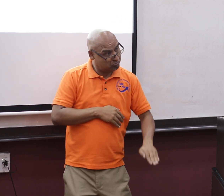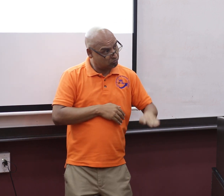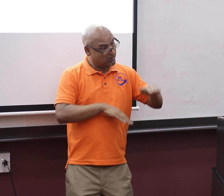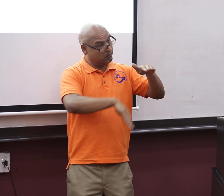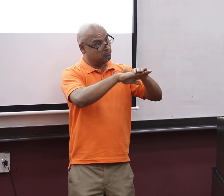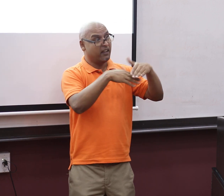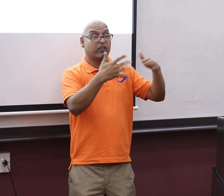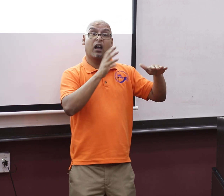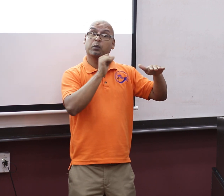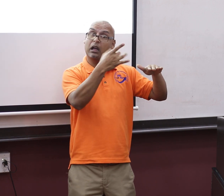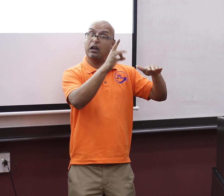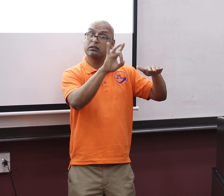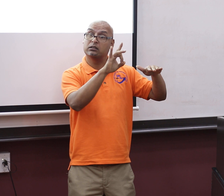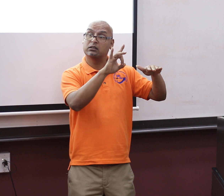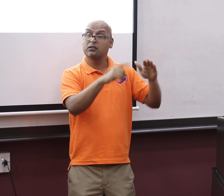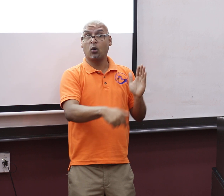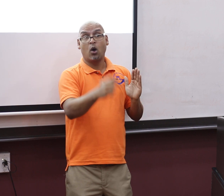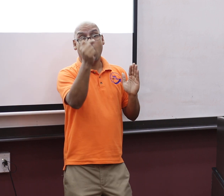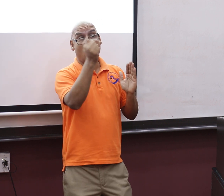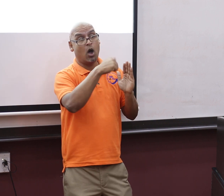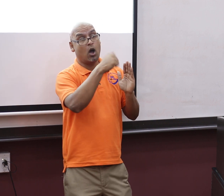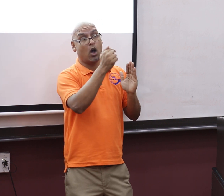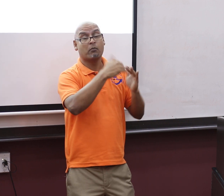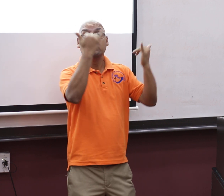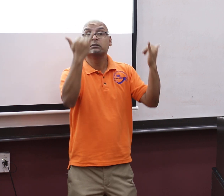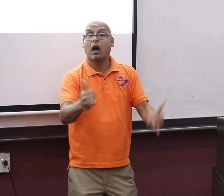And we met someone who had been to school. Left school at...